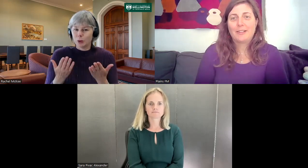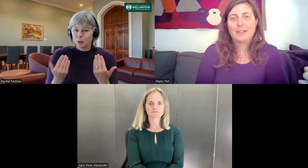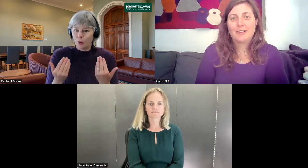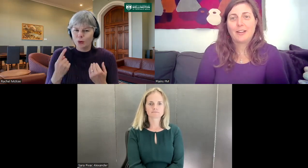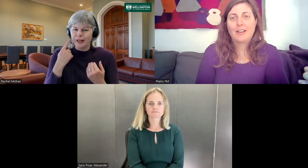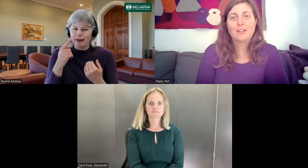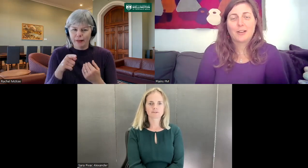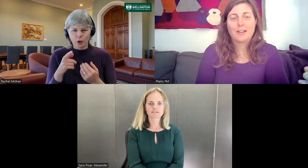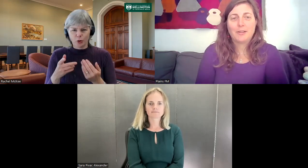an extra element.